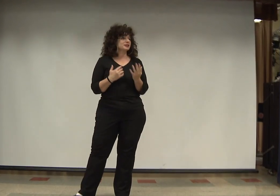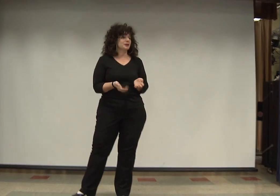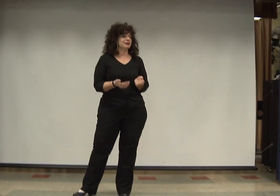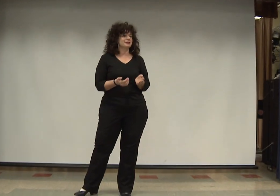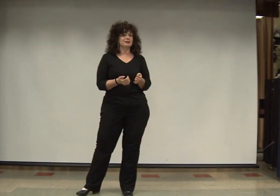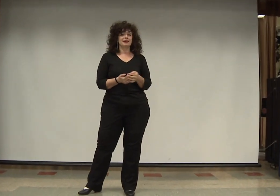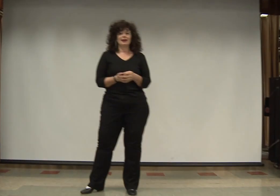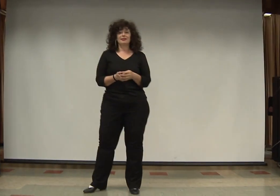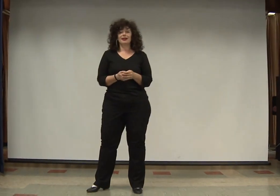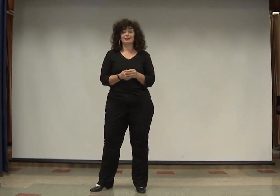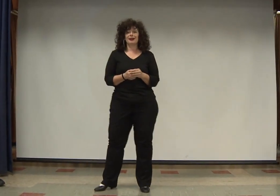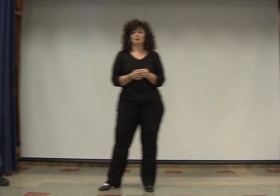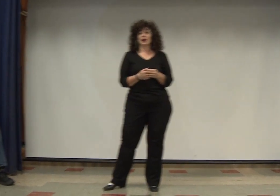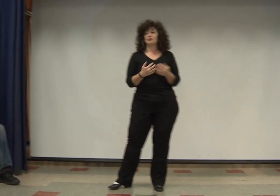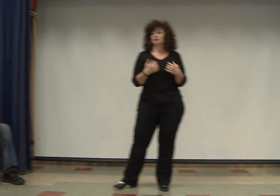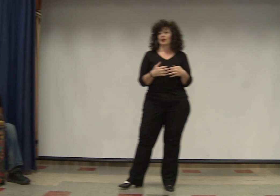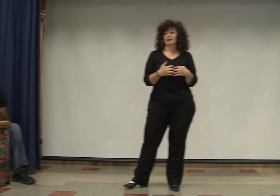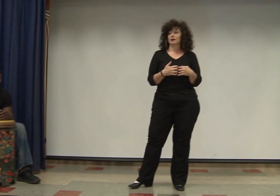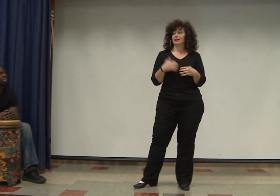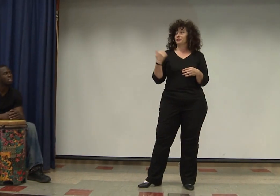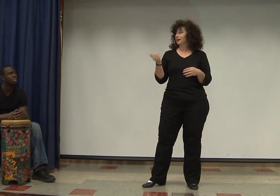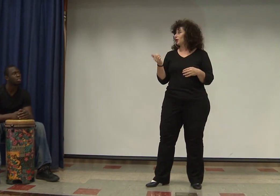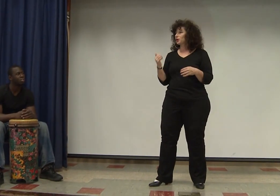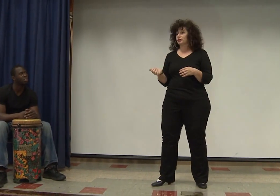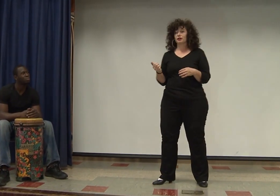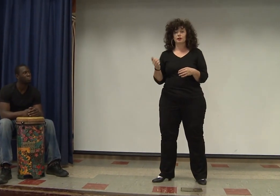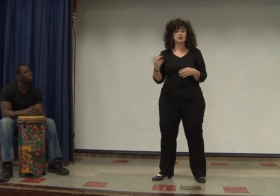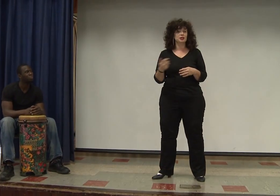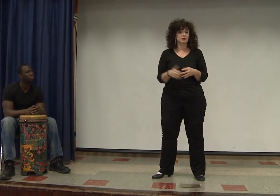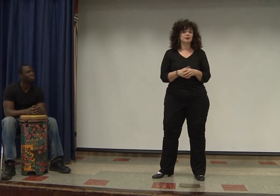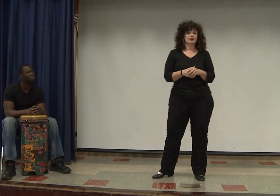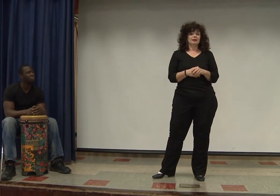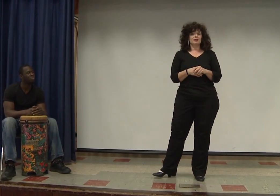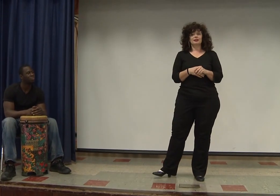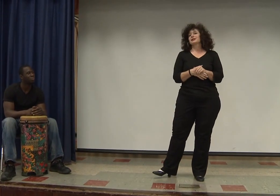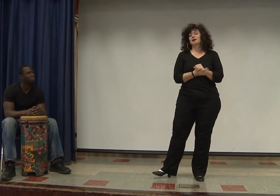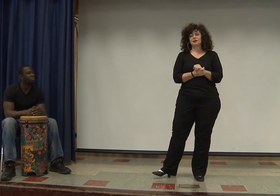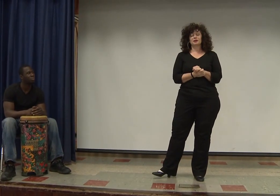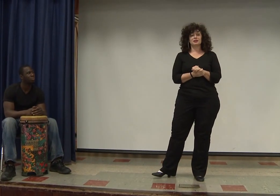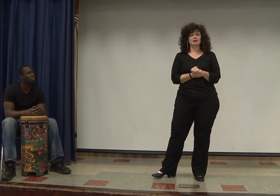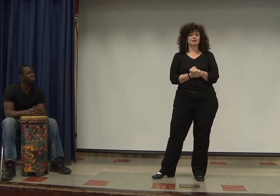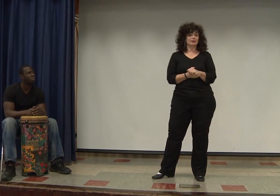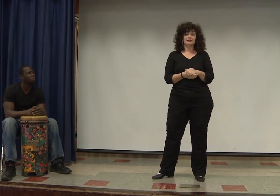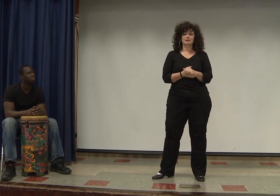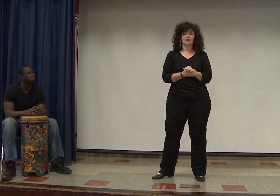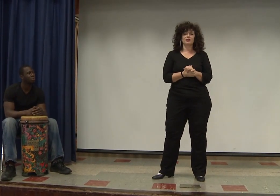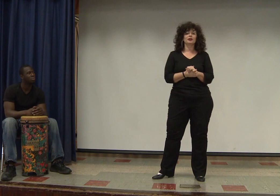experience that I've ever had in my life, and I know her too, because it's a very